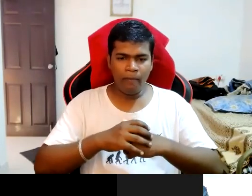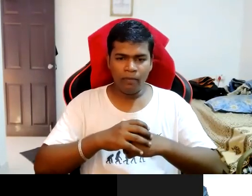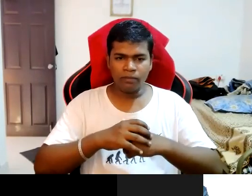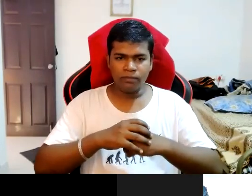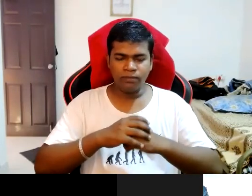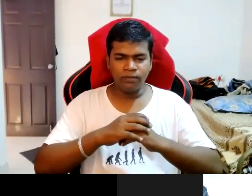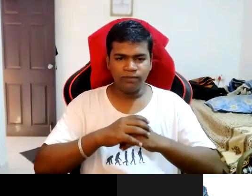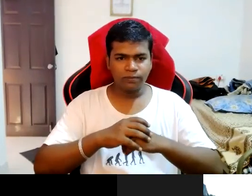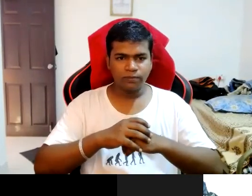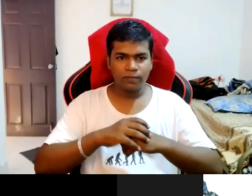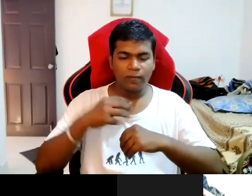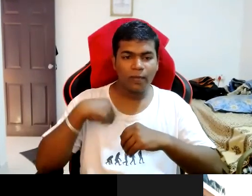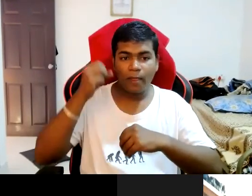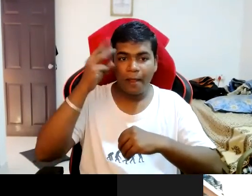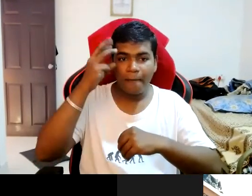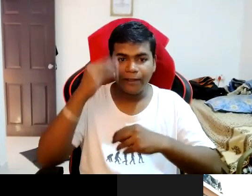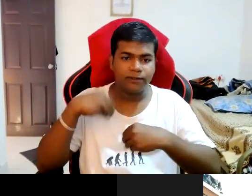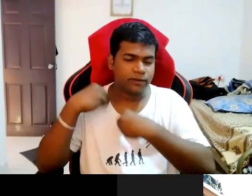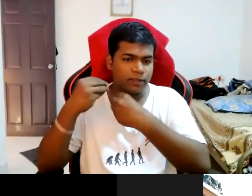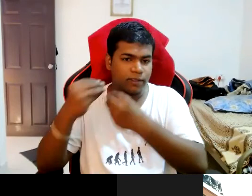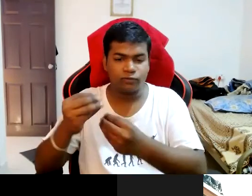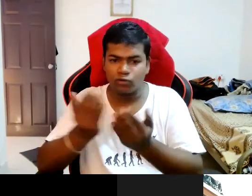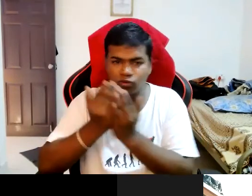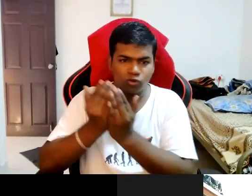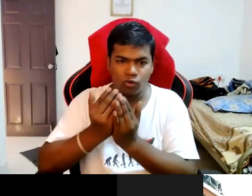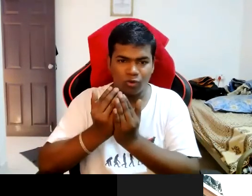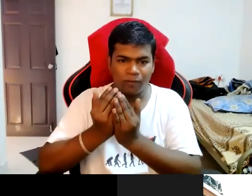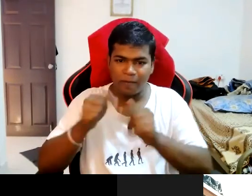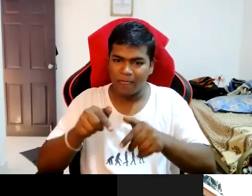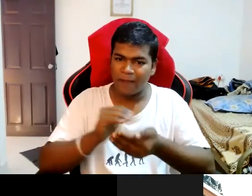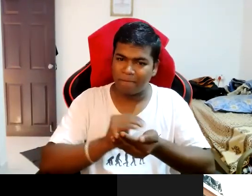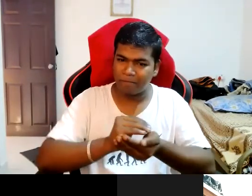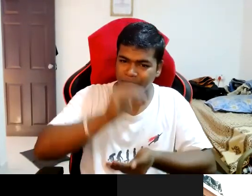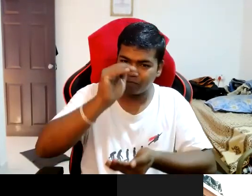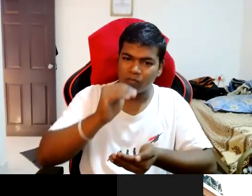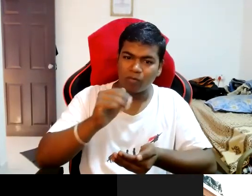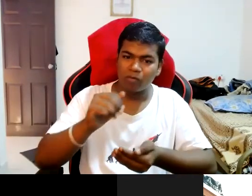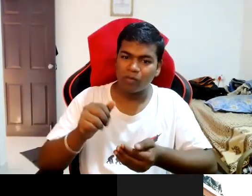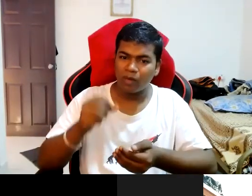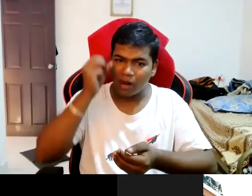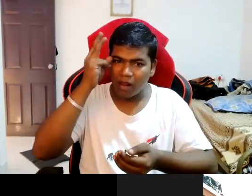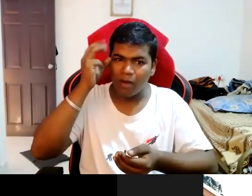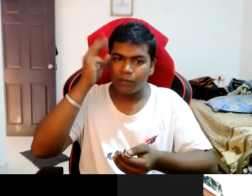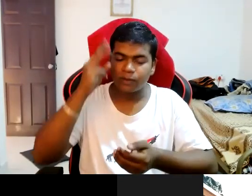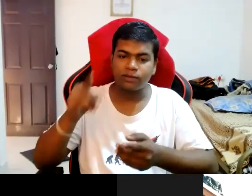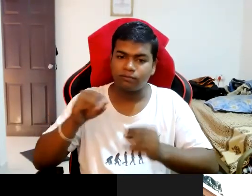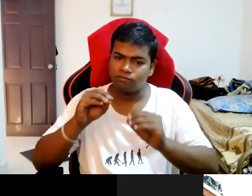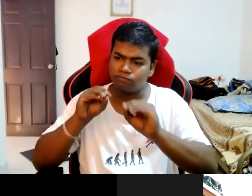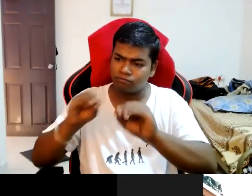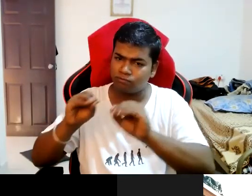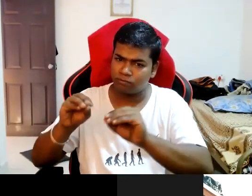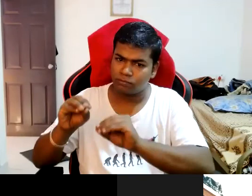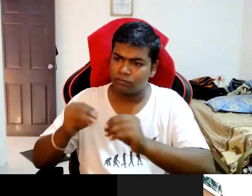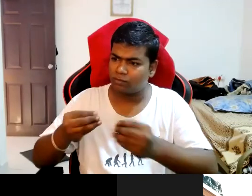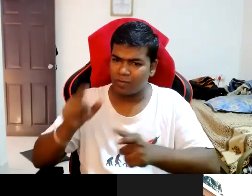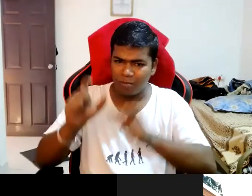like uh school days it should start so we are giving awareness like if you start giving